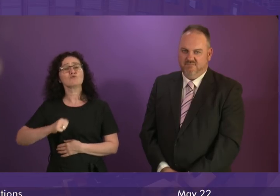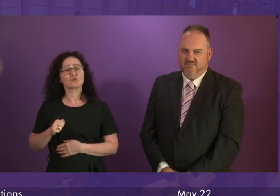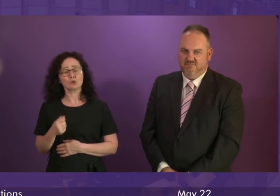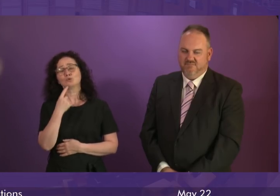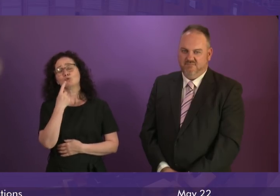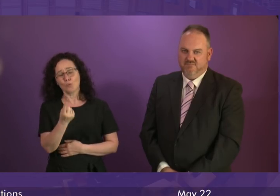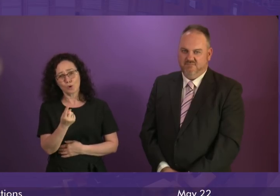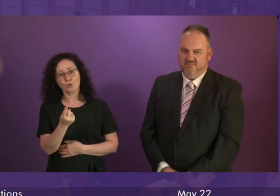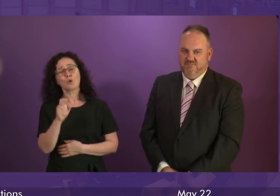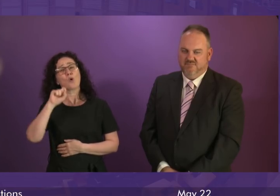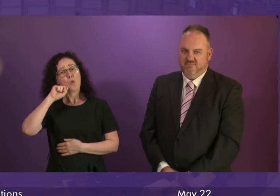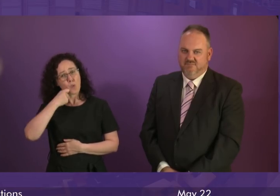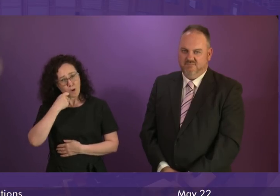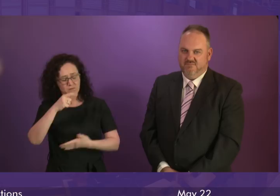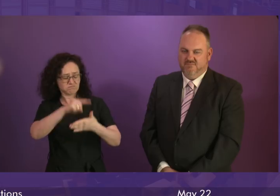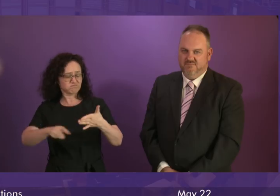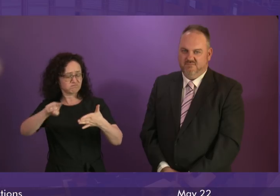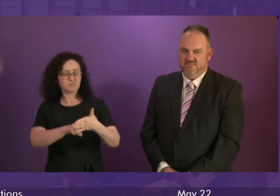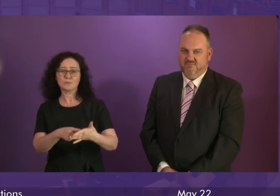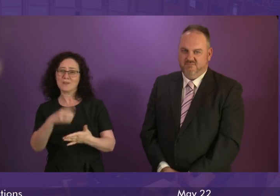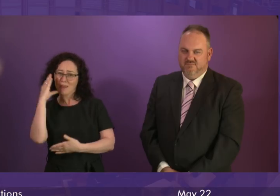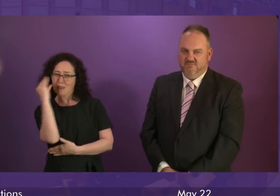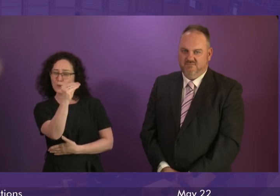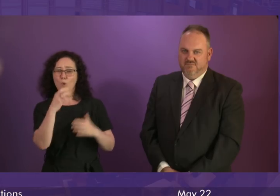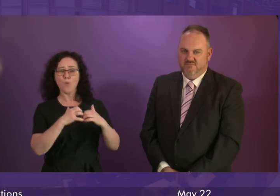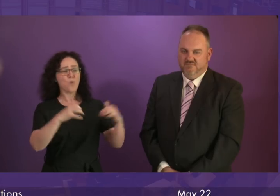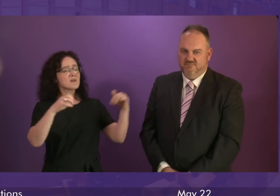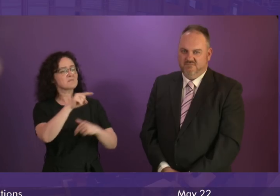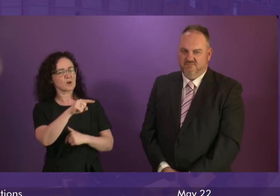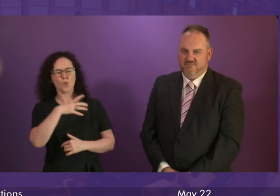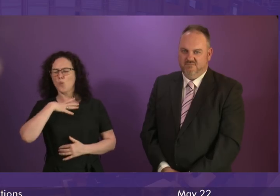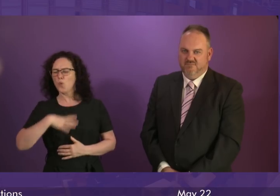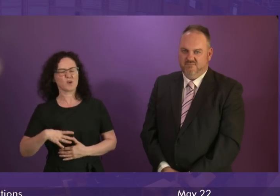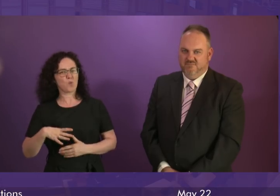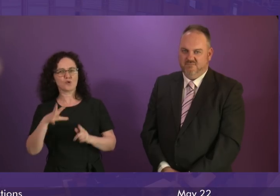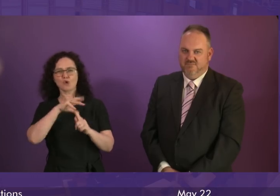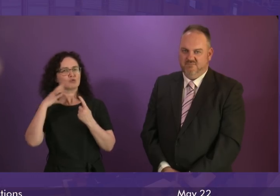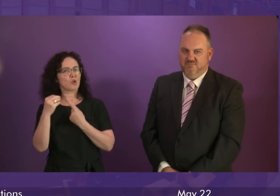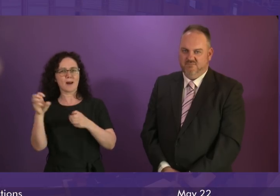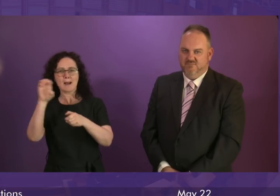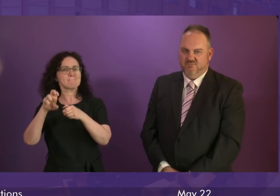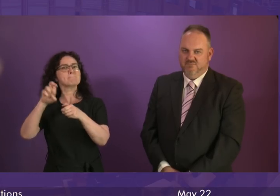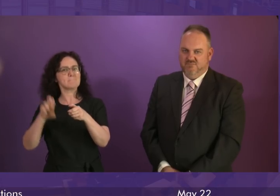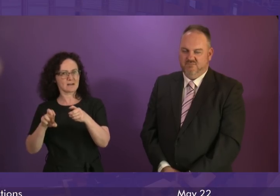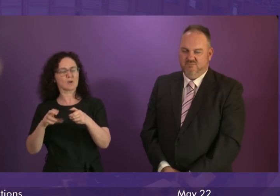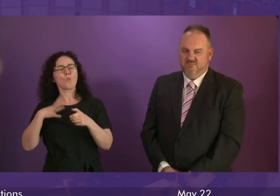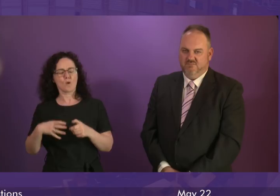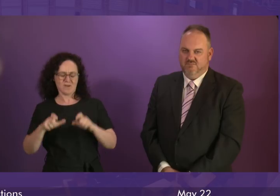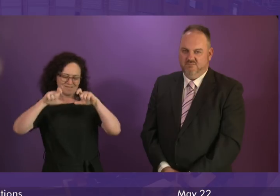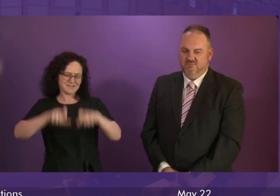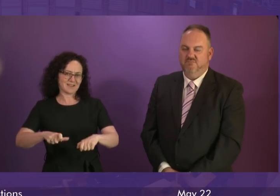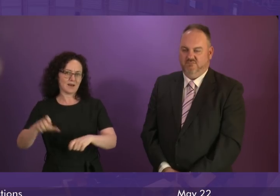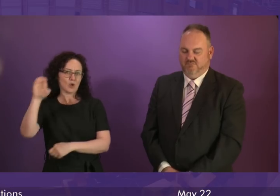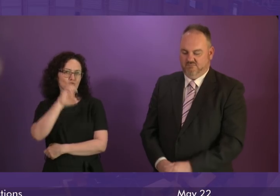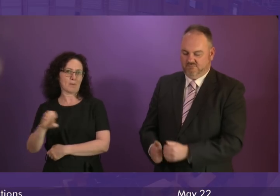will cast a vote to say to Westminster loudly and clearly, we don't want a Tory Brexit. We want Scotland to remain in the European